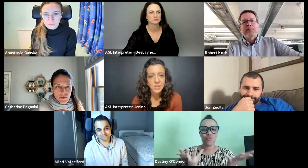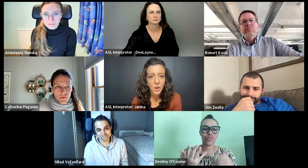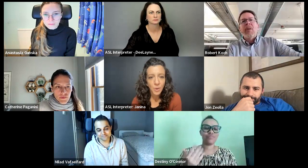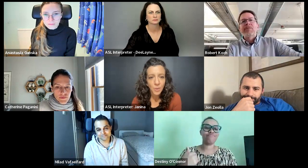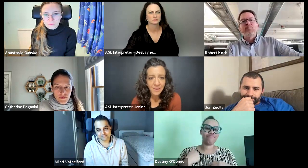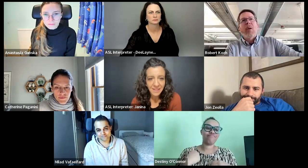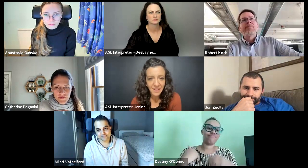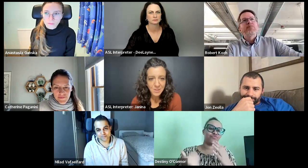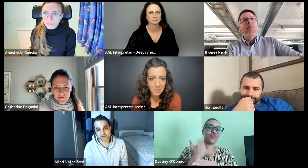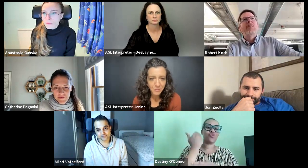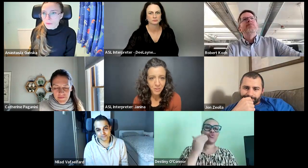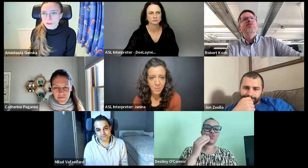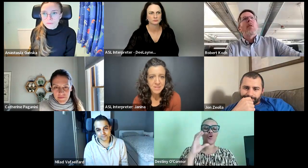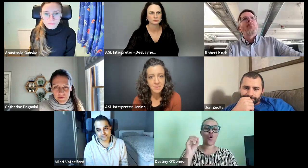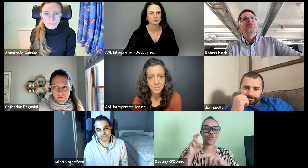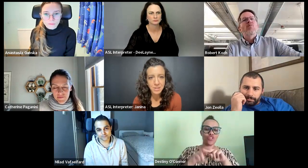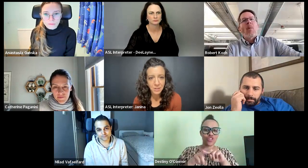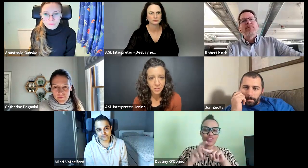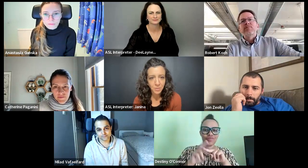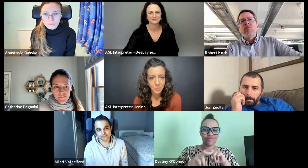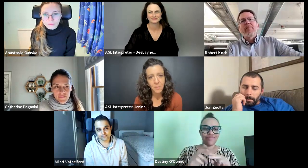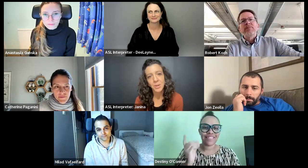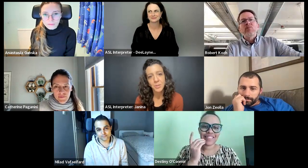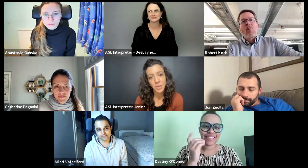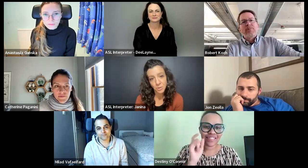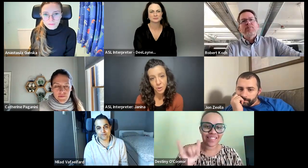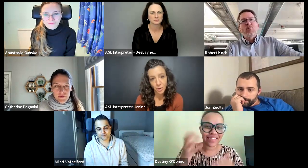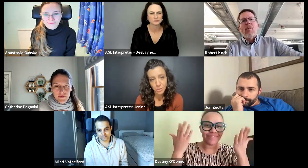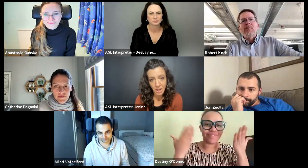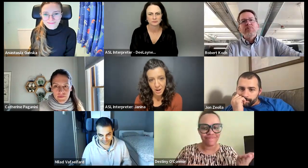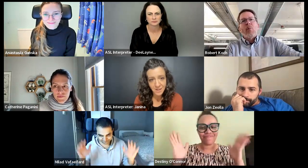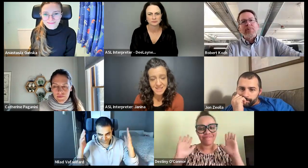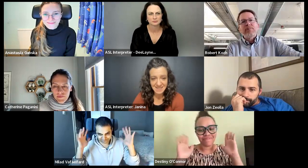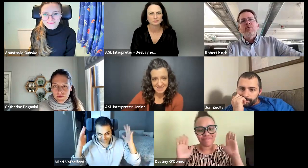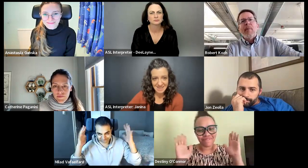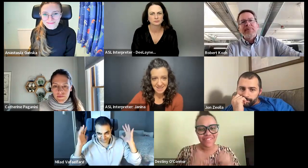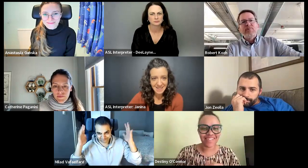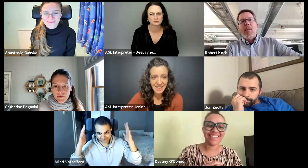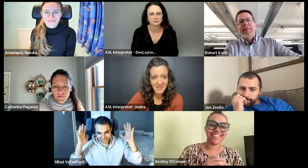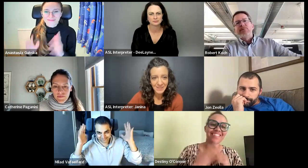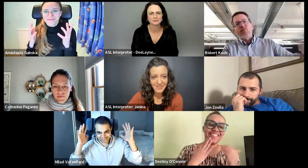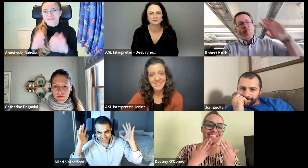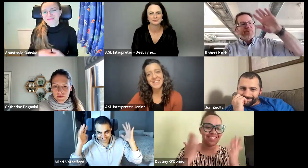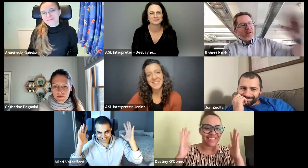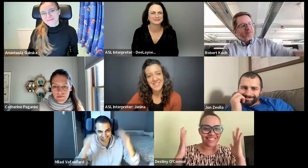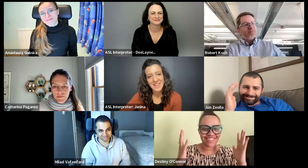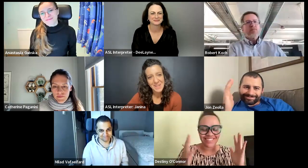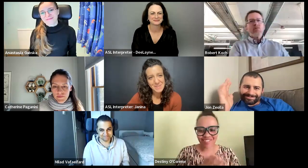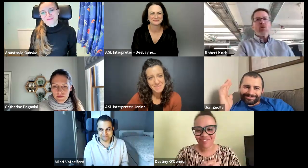So, here's our beautiful group, the WG group. I'm the new co-chair, Destiny. Hello.